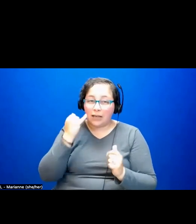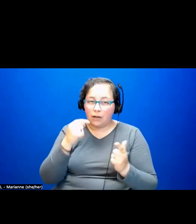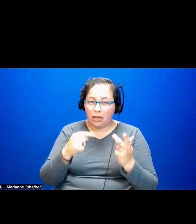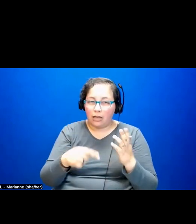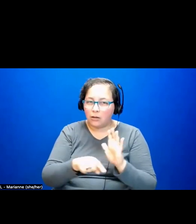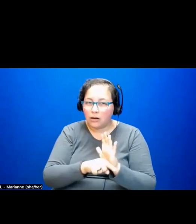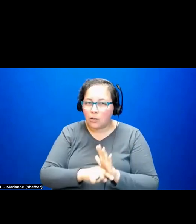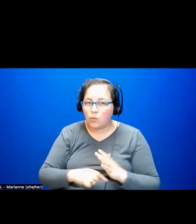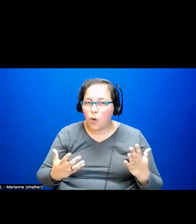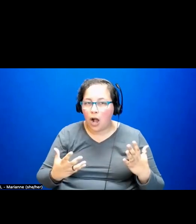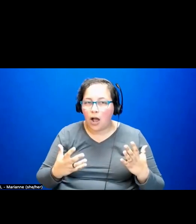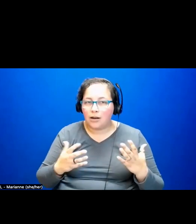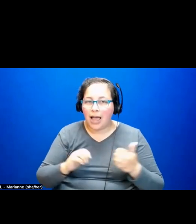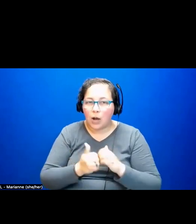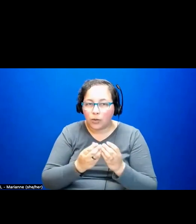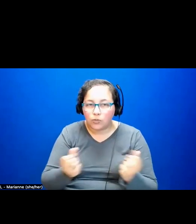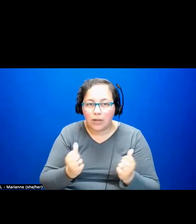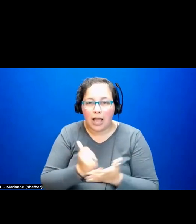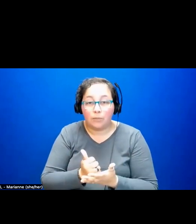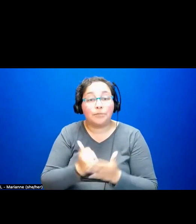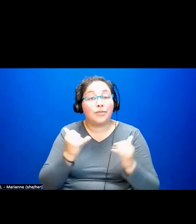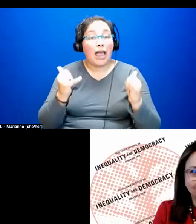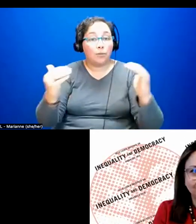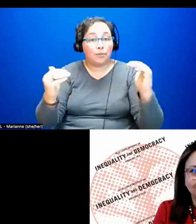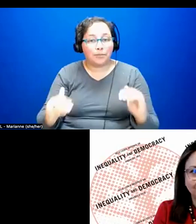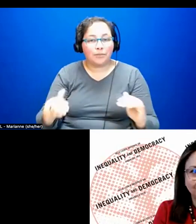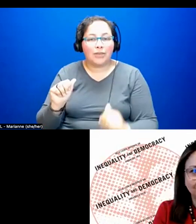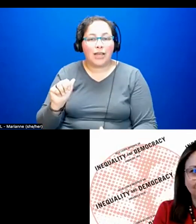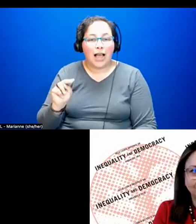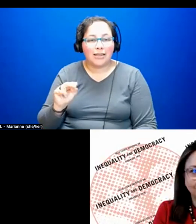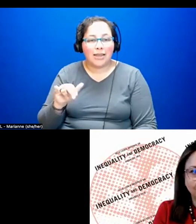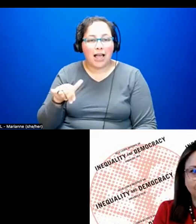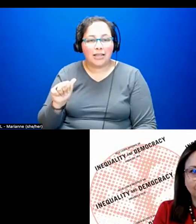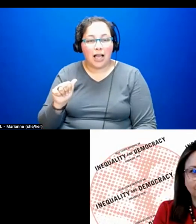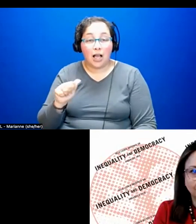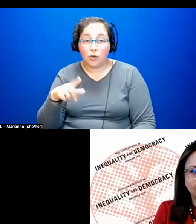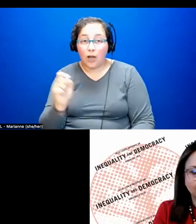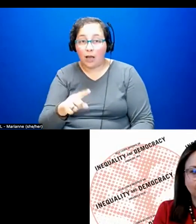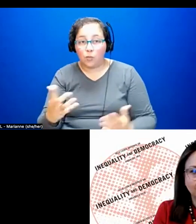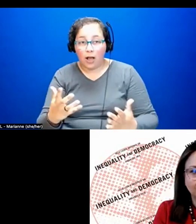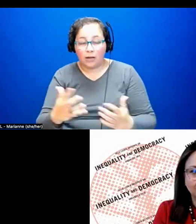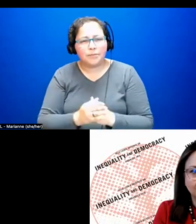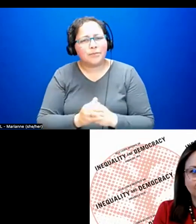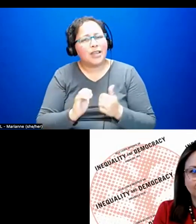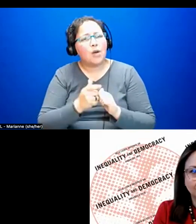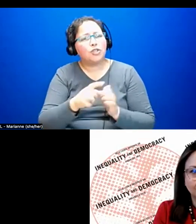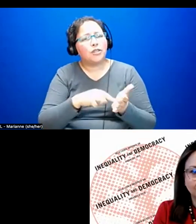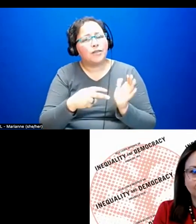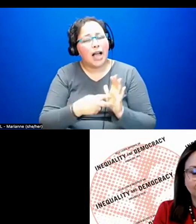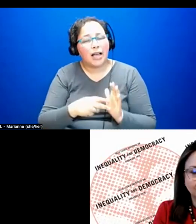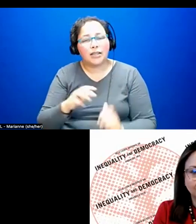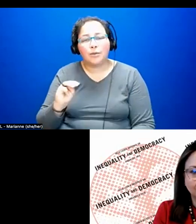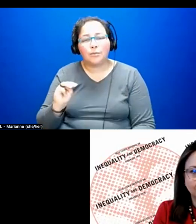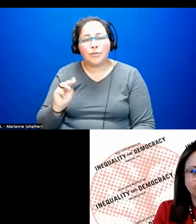next we'll turn to Ananya. So our questions for today's panel are, you know, how would you define municipalism?